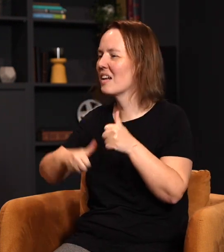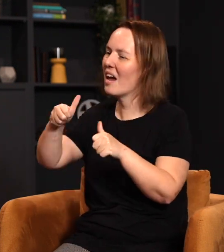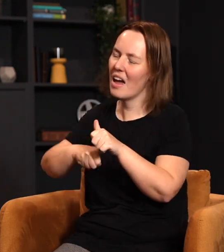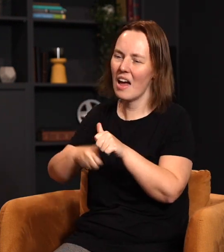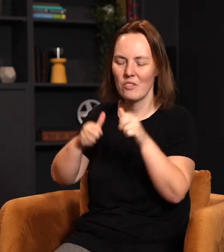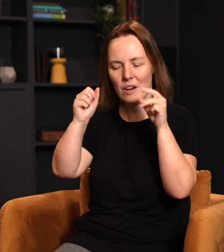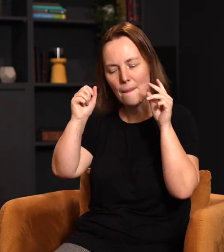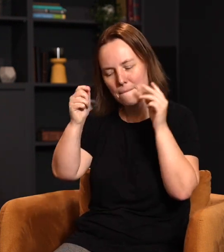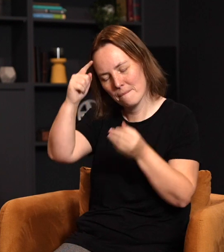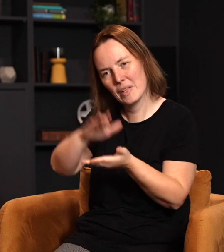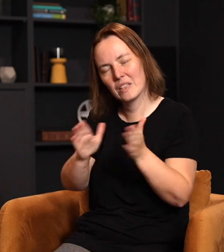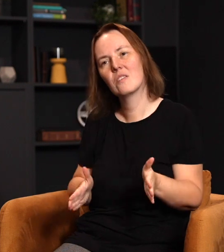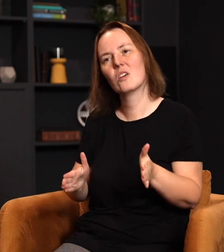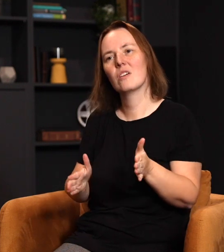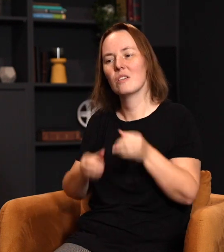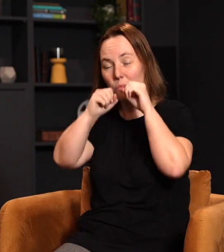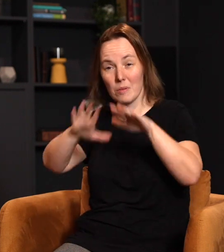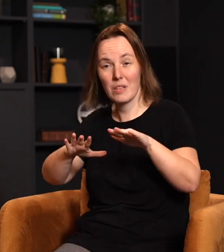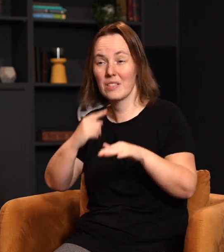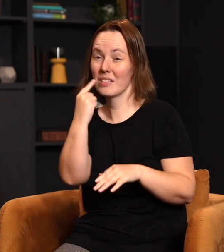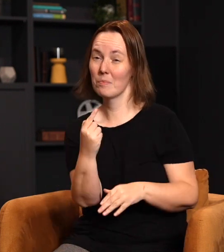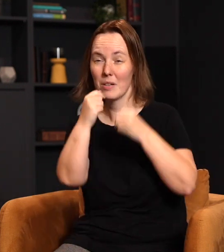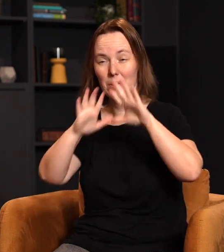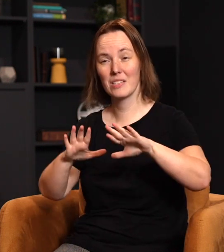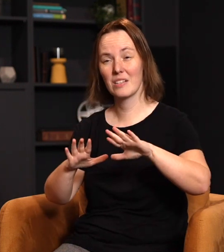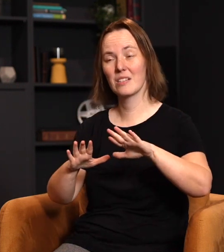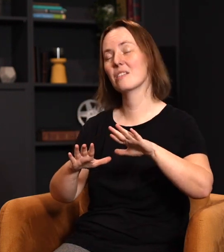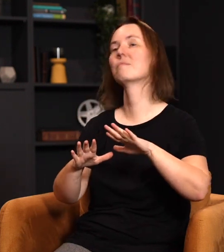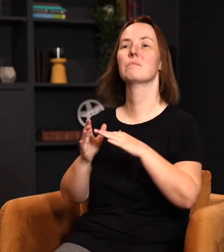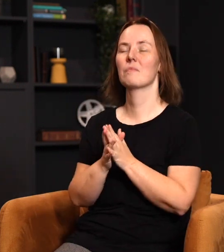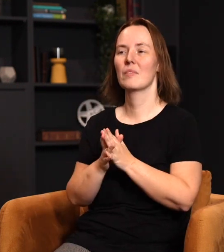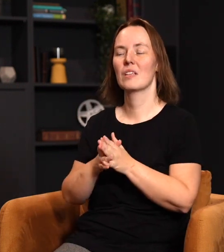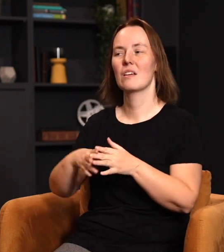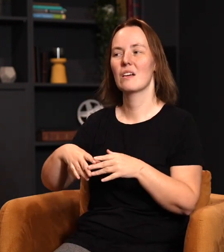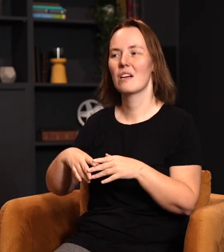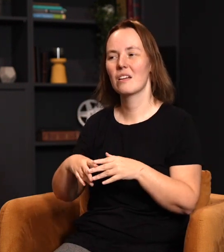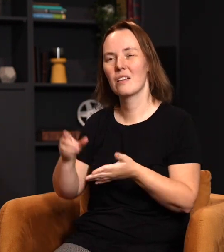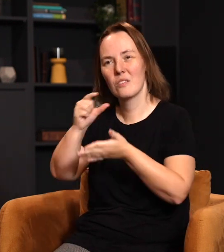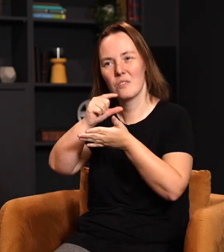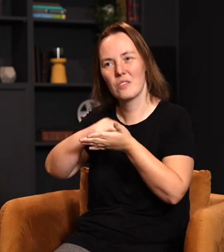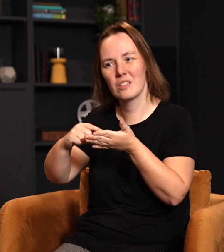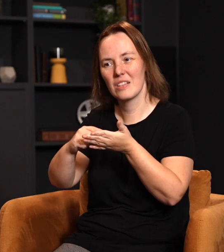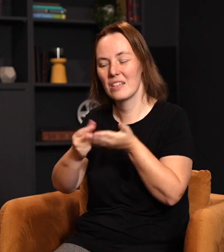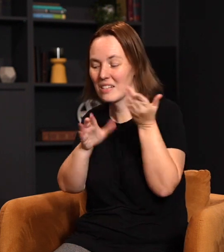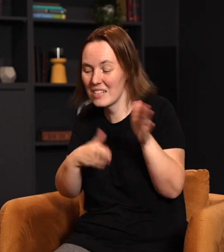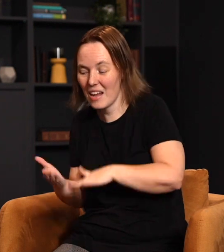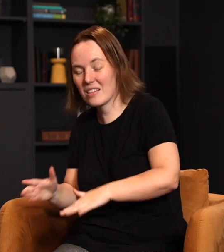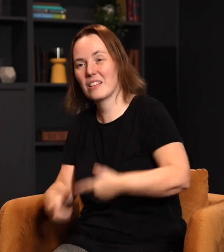inherent in every single believer to be a blessing and to speak blessings. We know the scripture says in Proverbs 18, I believe it is, that death and